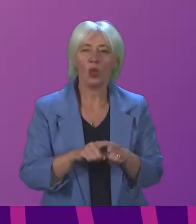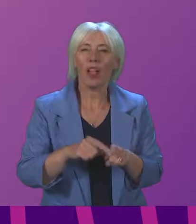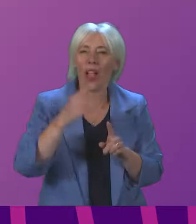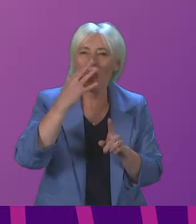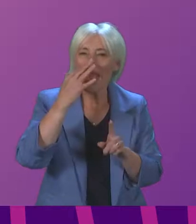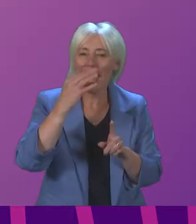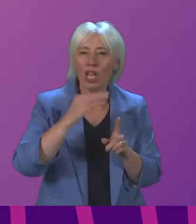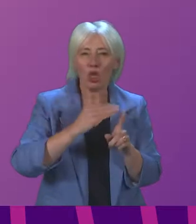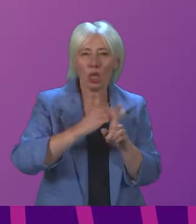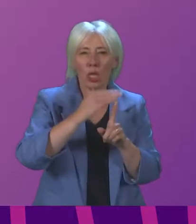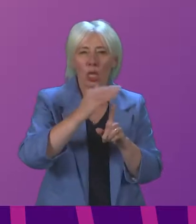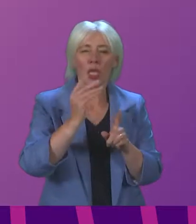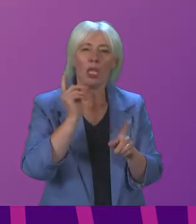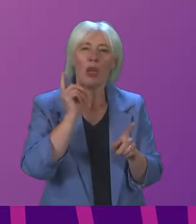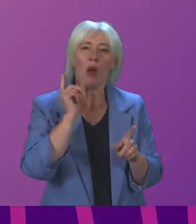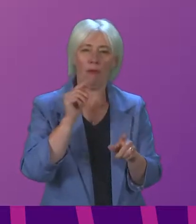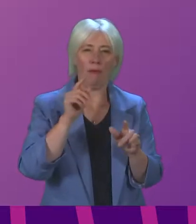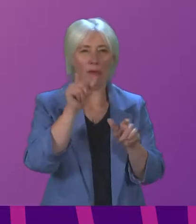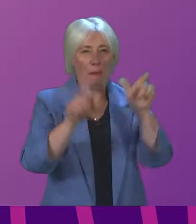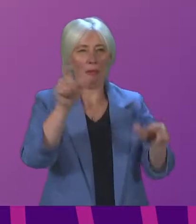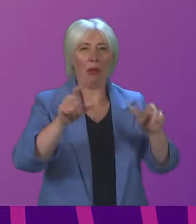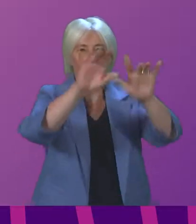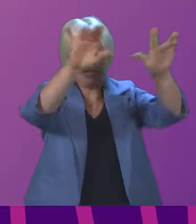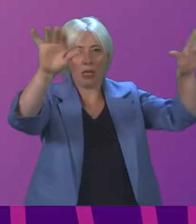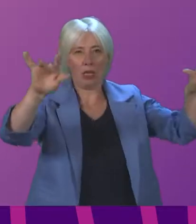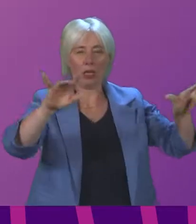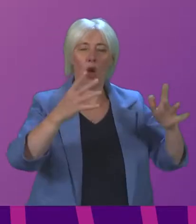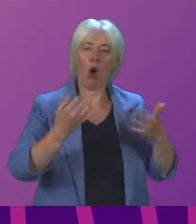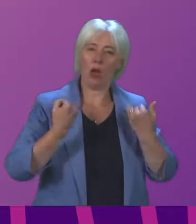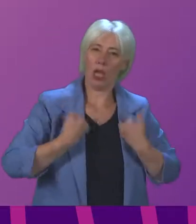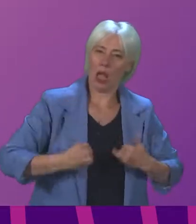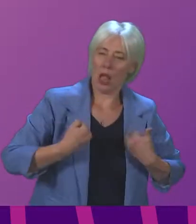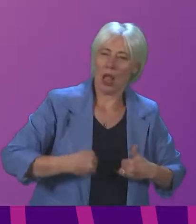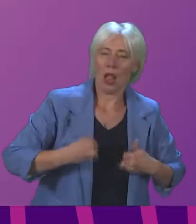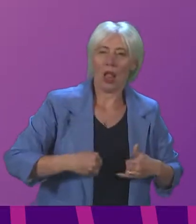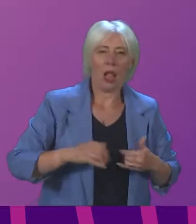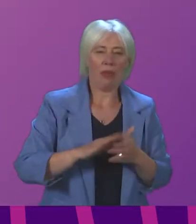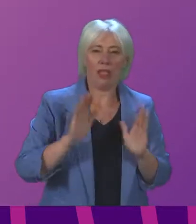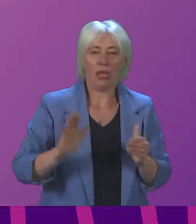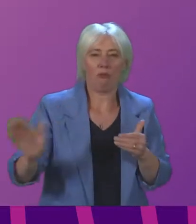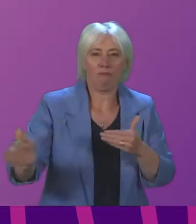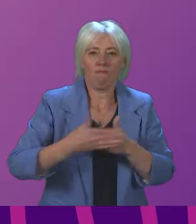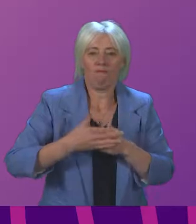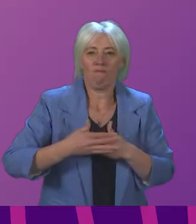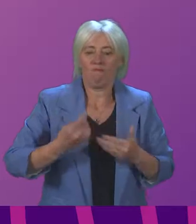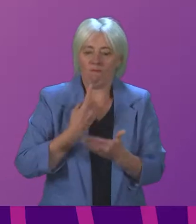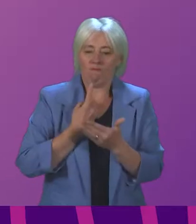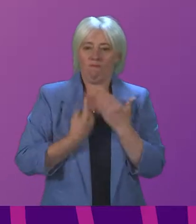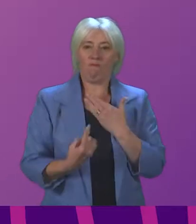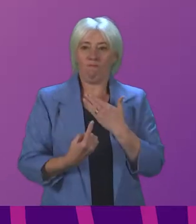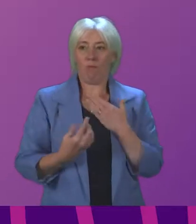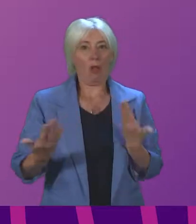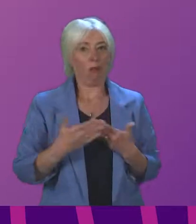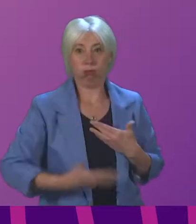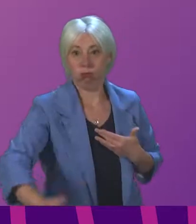profile of our rural areas. And those already suffering from ill health were forced to close their doors on the outside world, self-isolating for even